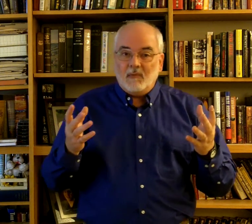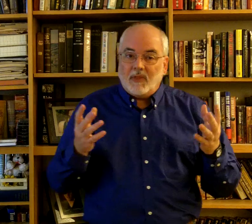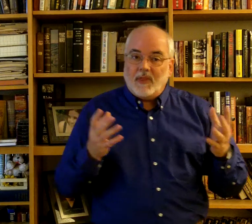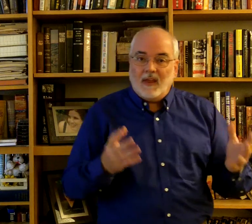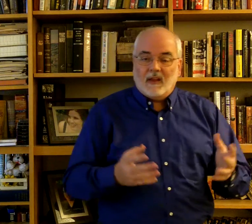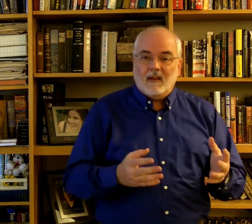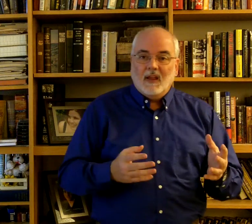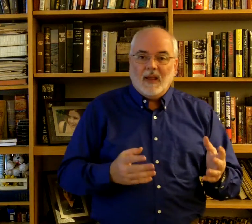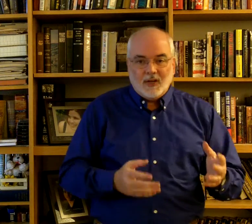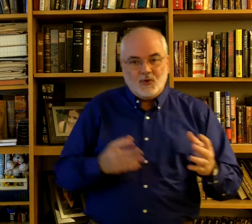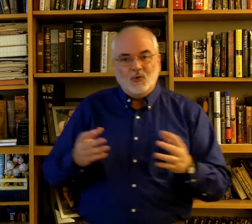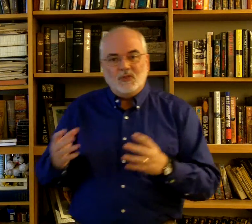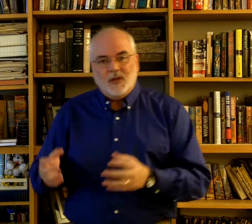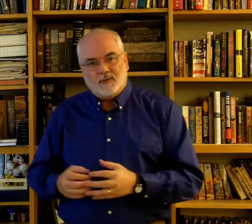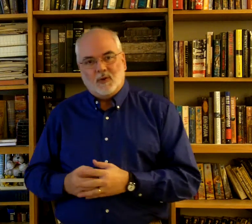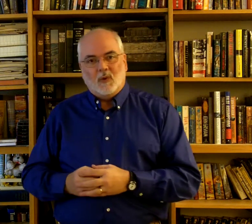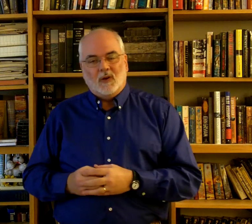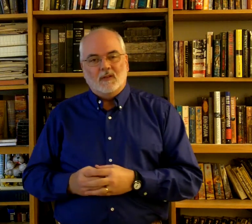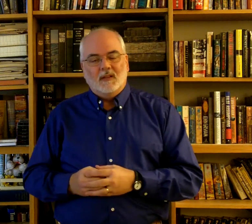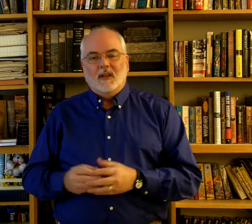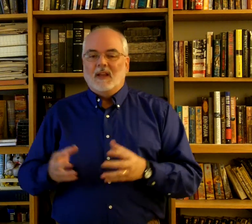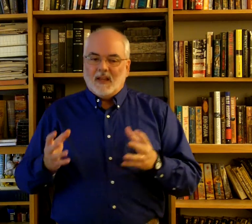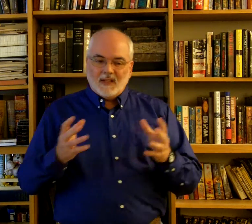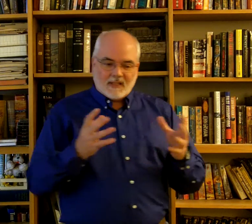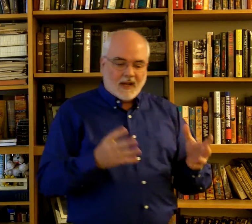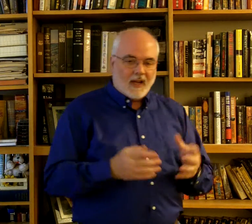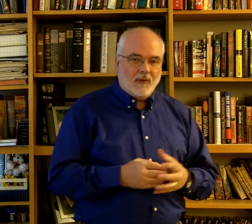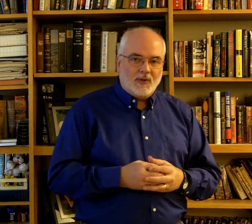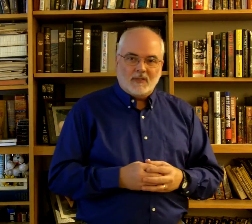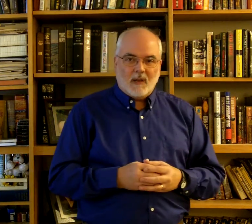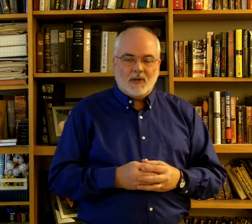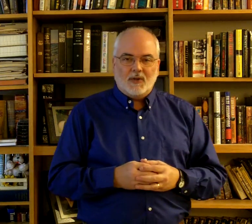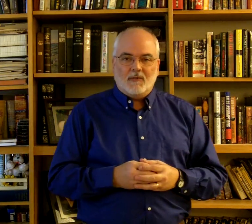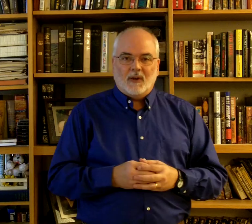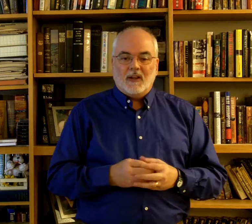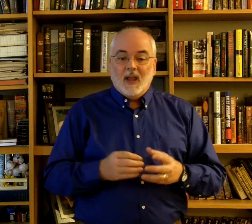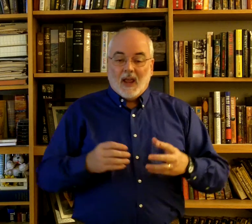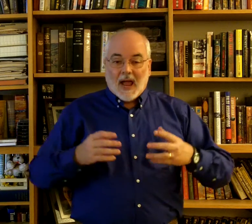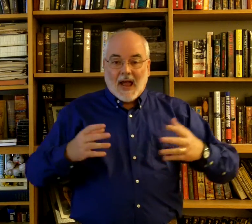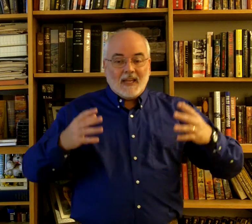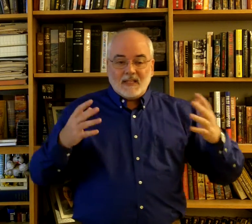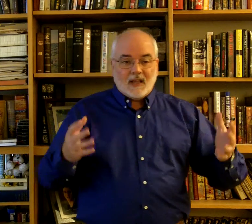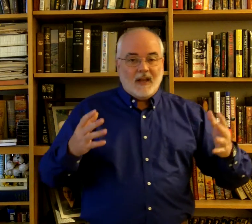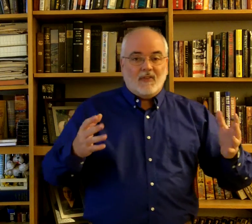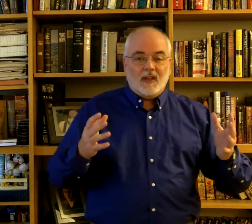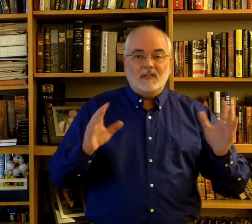thing, and choose different words. In sign language, it's not much different. I can sign things